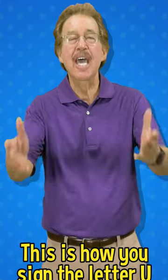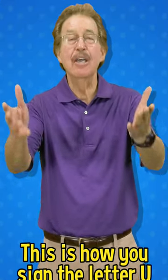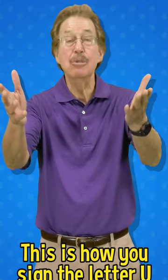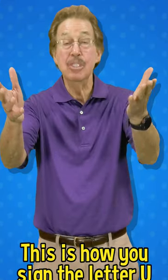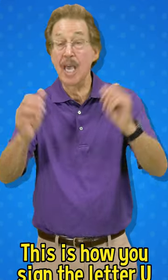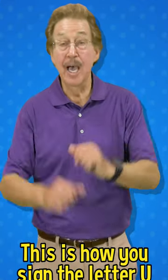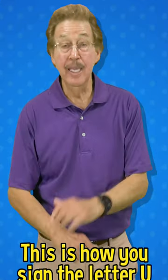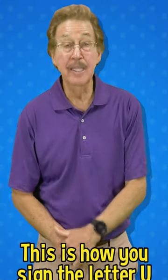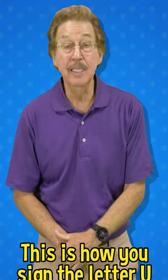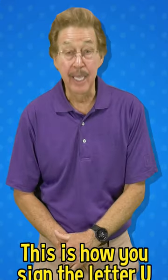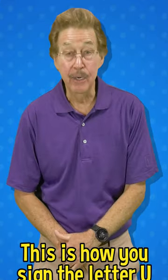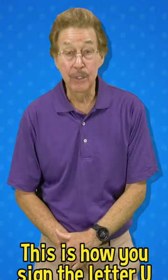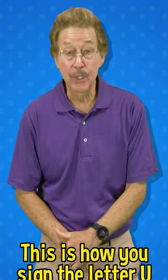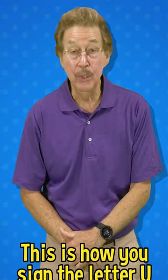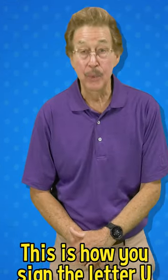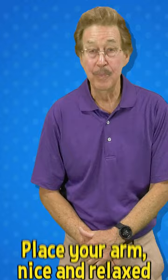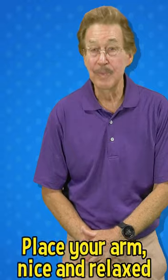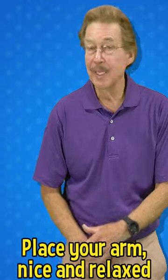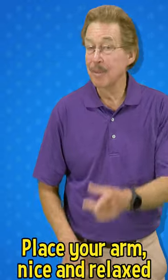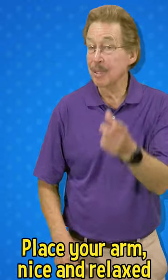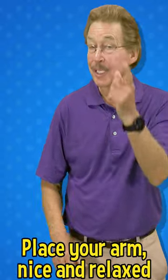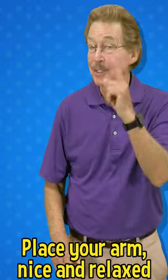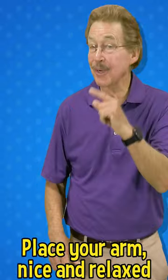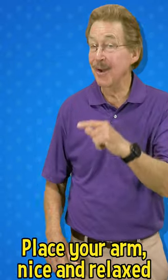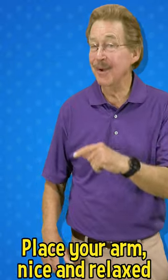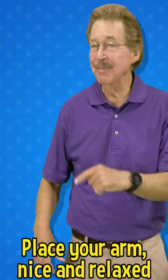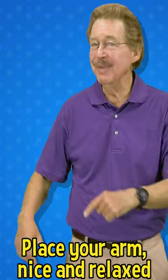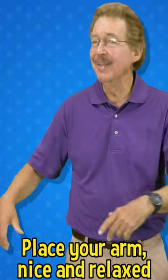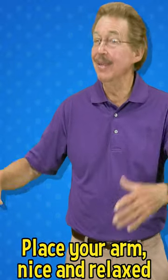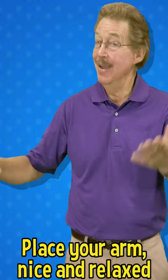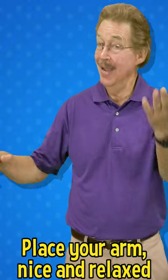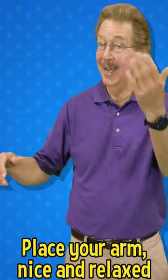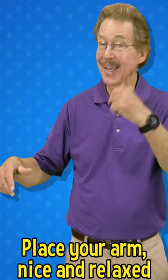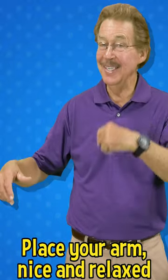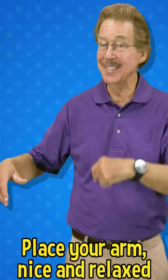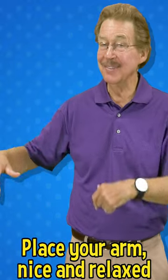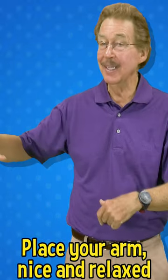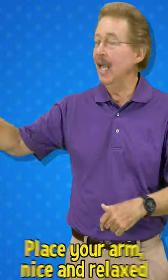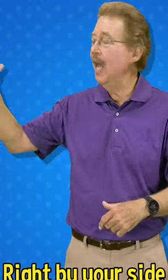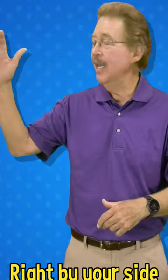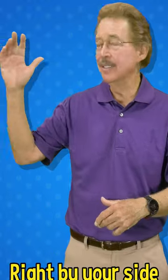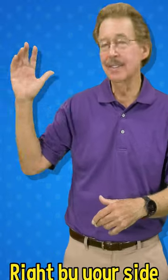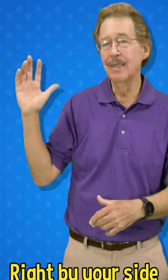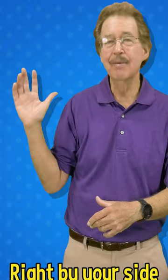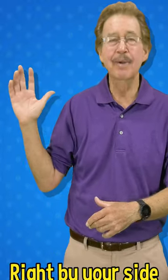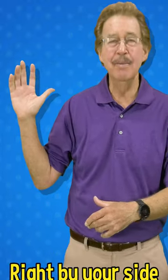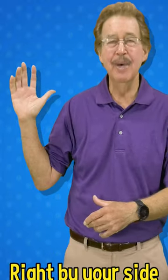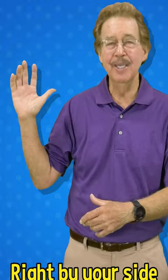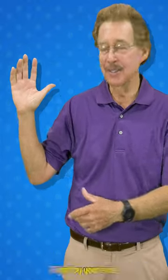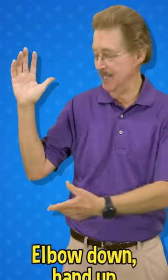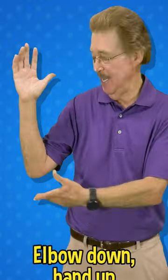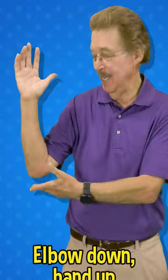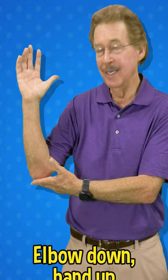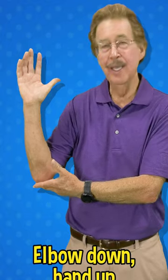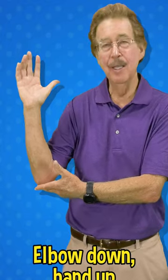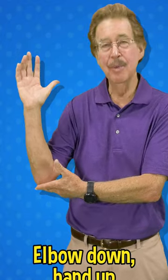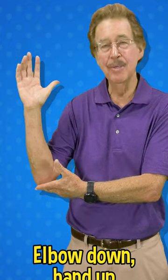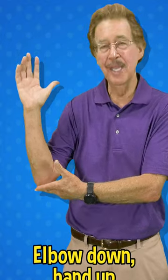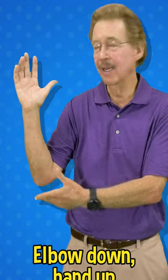how you sign the letter U. Place your arm nice and relaxed, right by your side, elbow down,